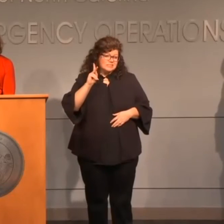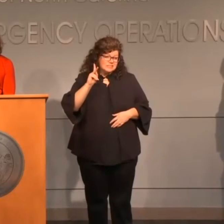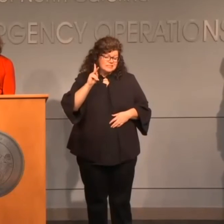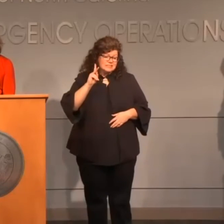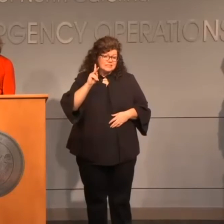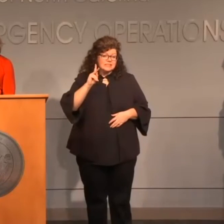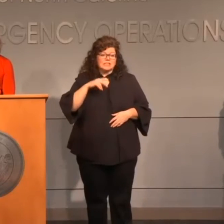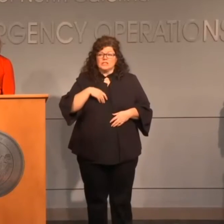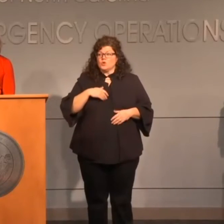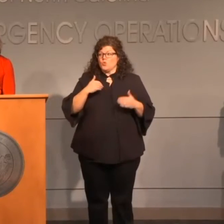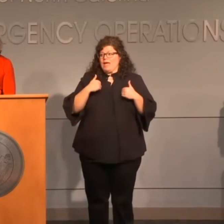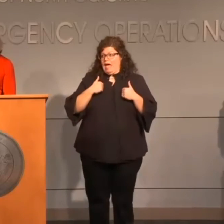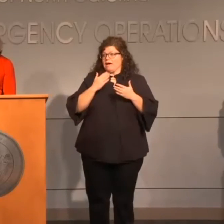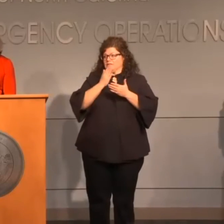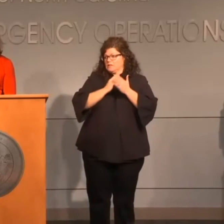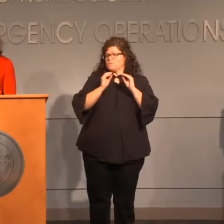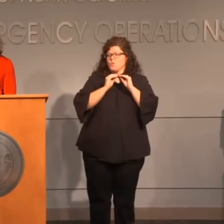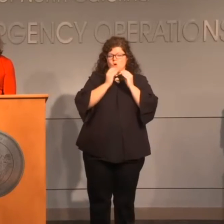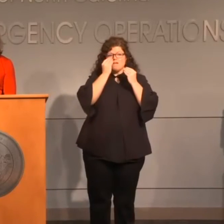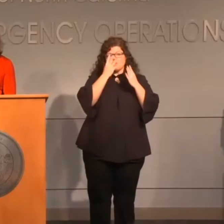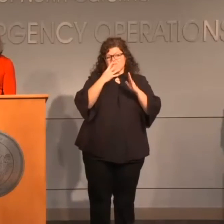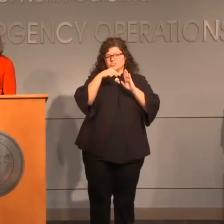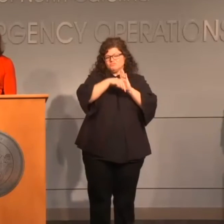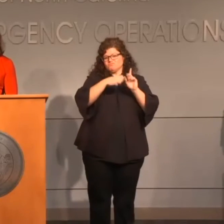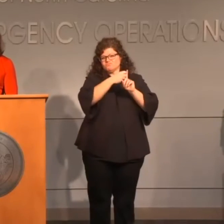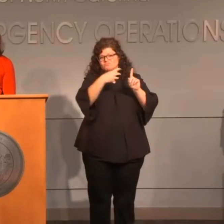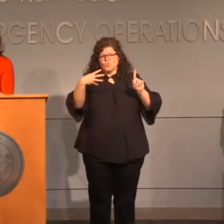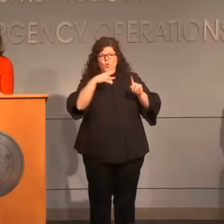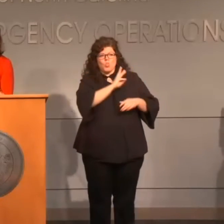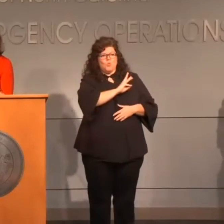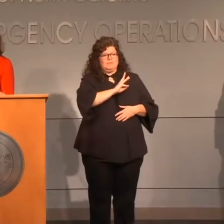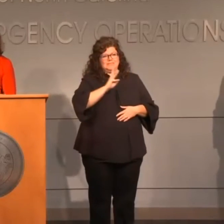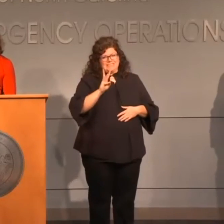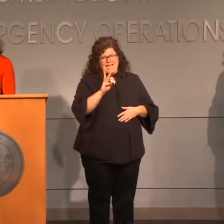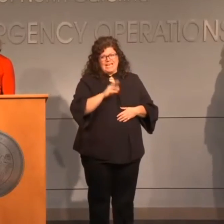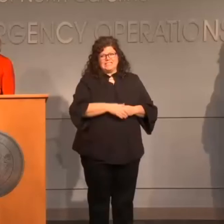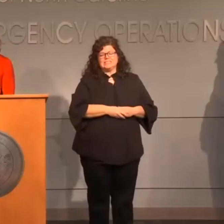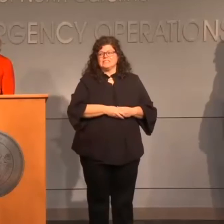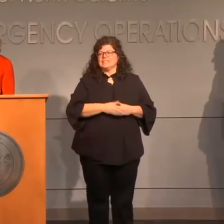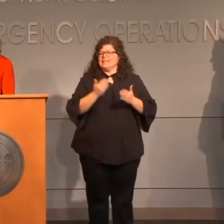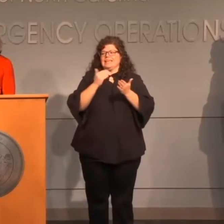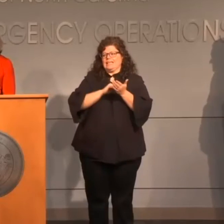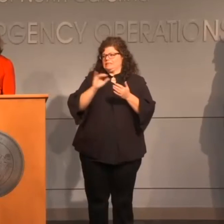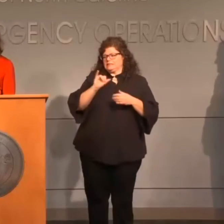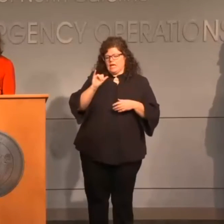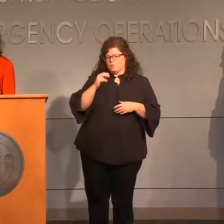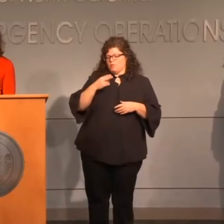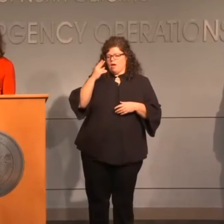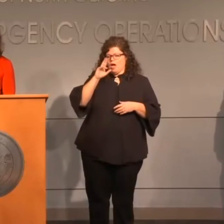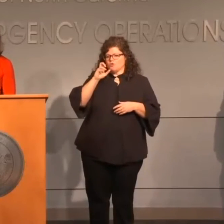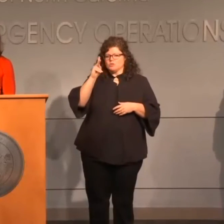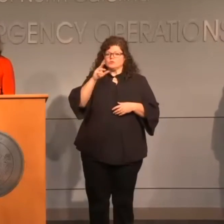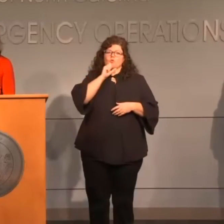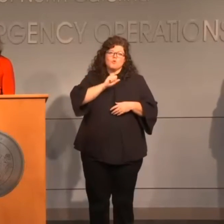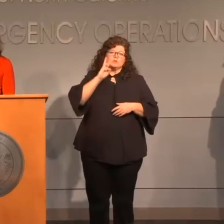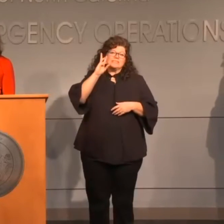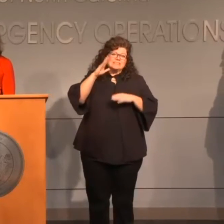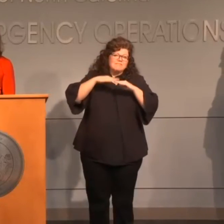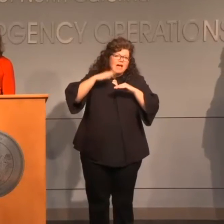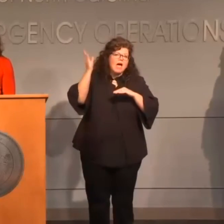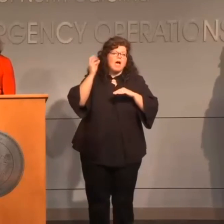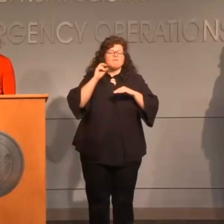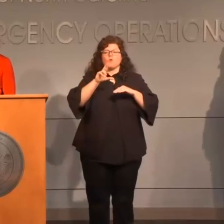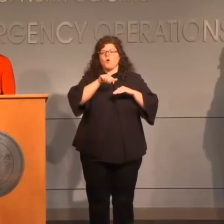information on our website as well. And so, again, thinking through – again, same thing with our high-risk category, 65 and over, underlying